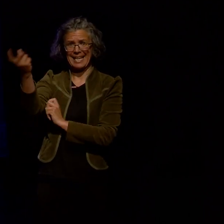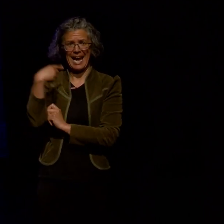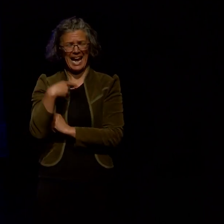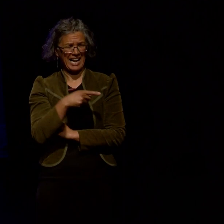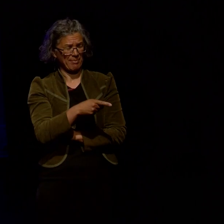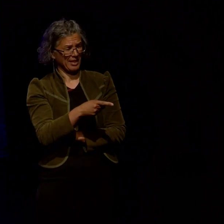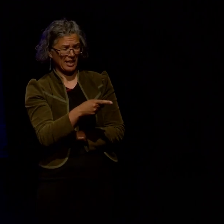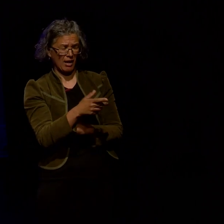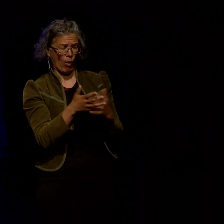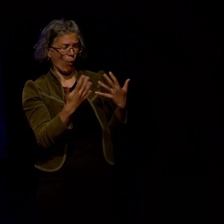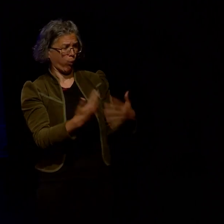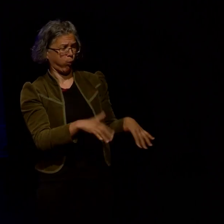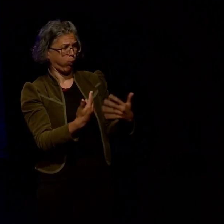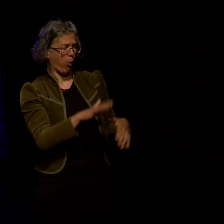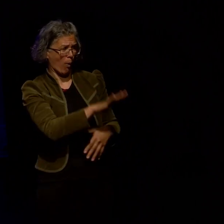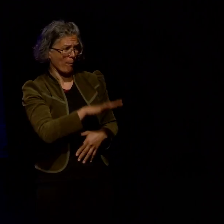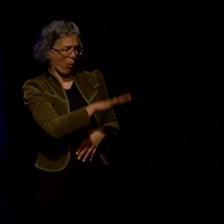exhausting the reader give them a break.